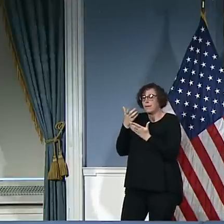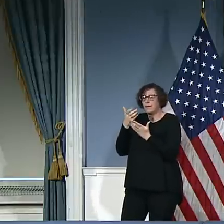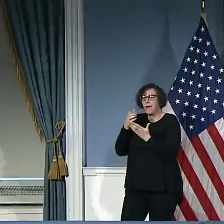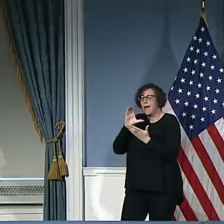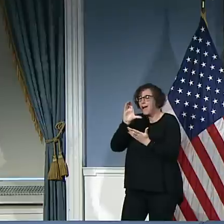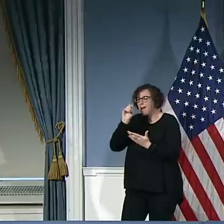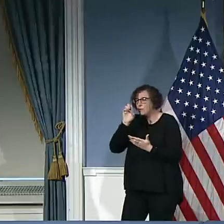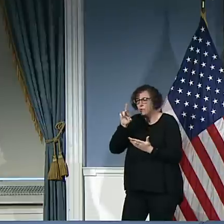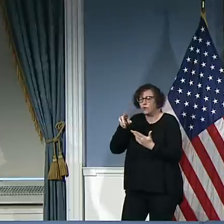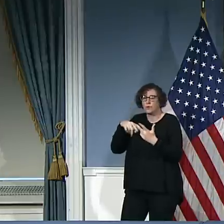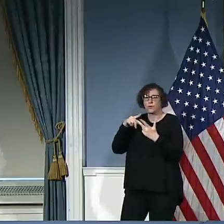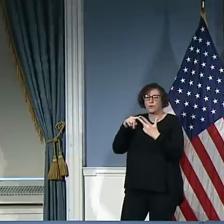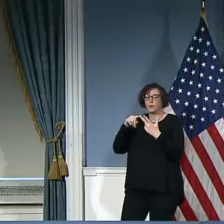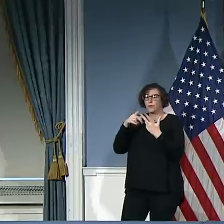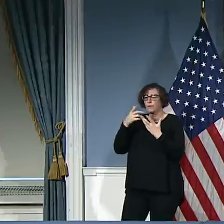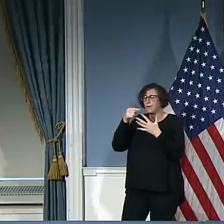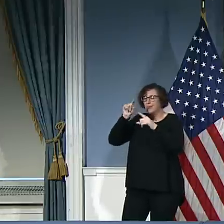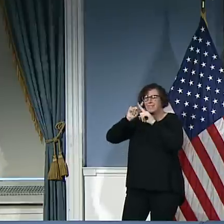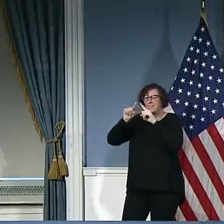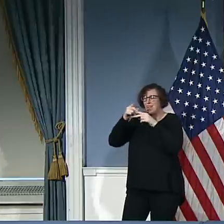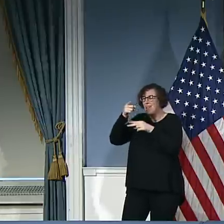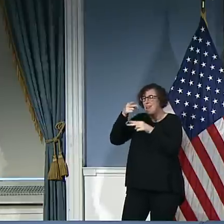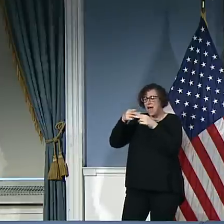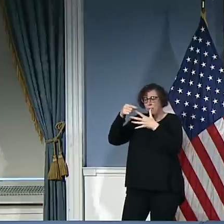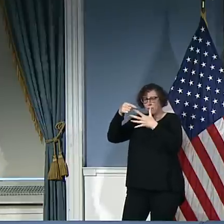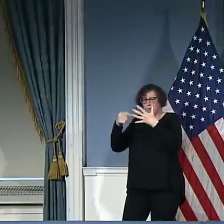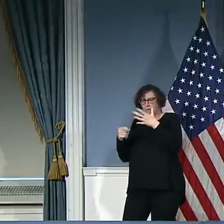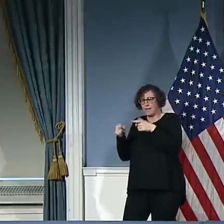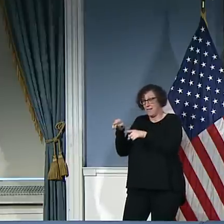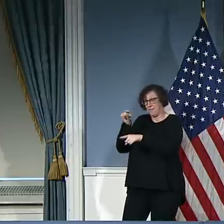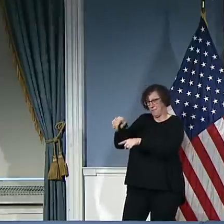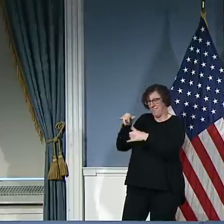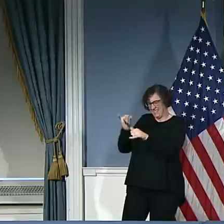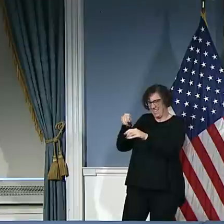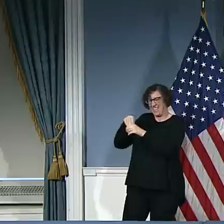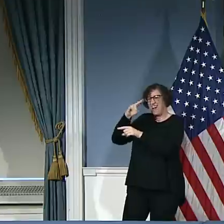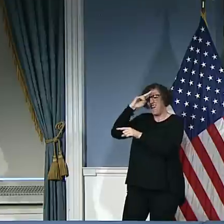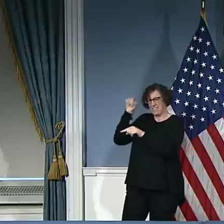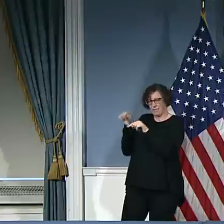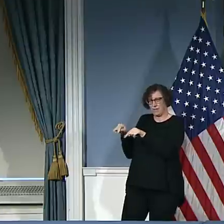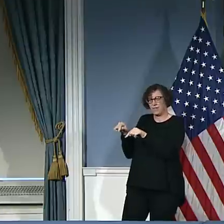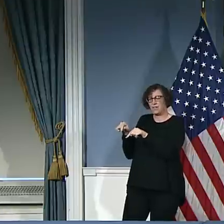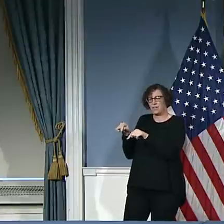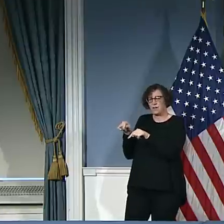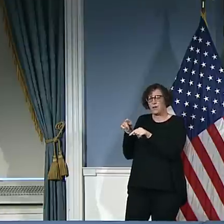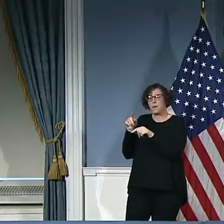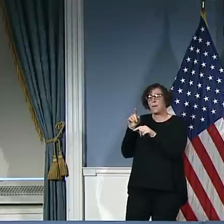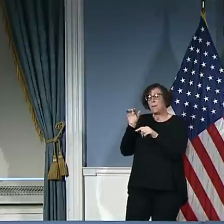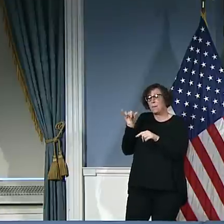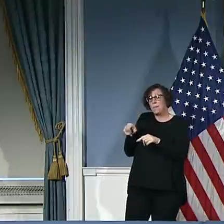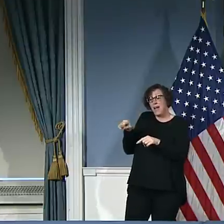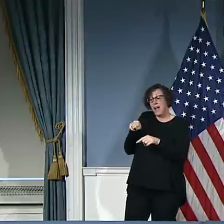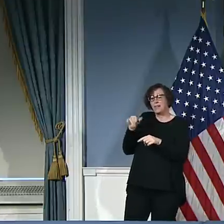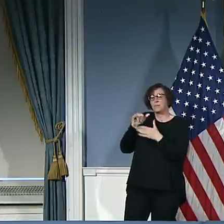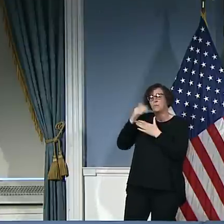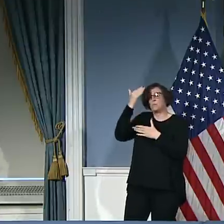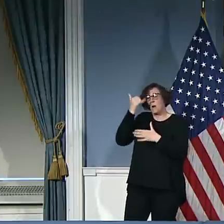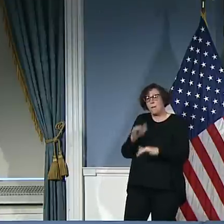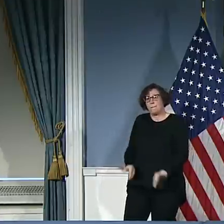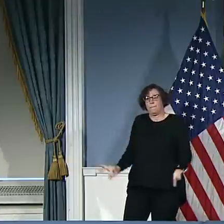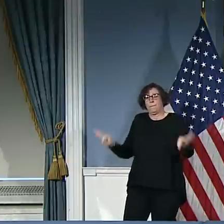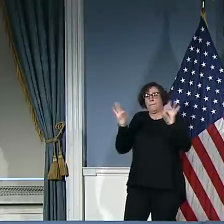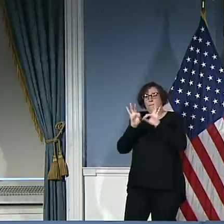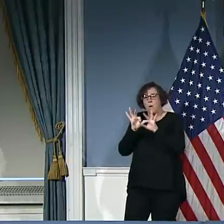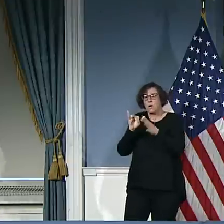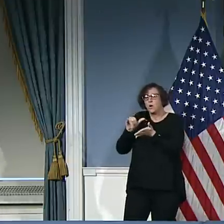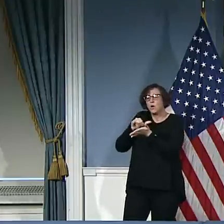so critical for New Yorkers to stay home. If they don't need to go to the doctors, if they don't need